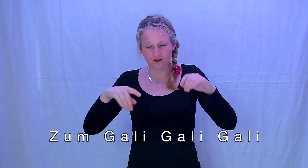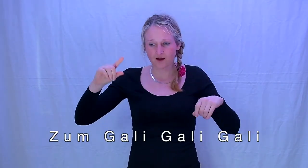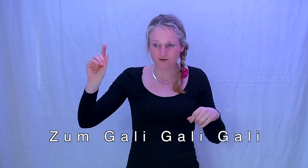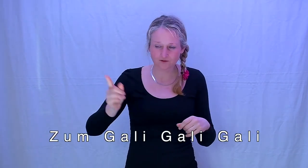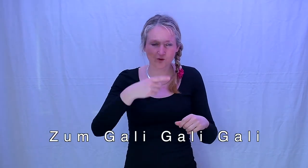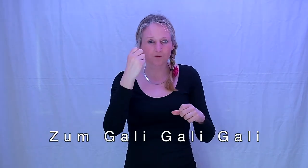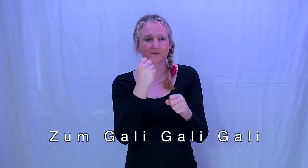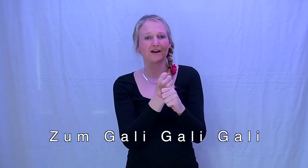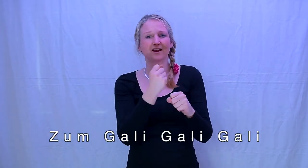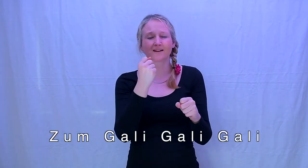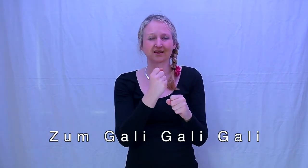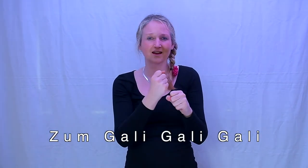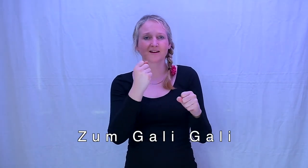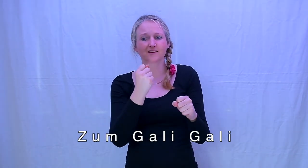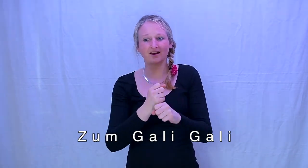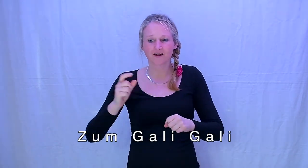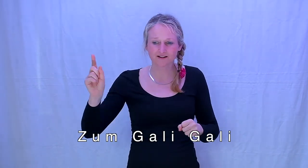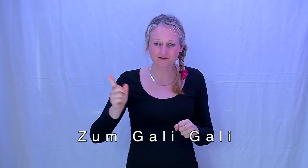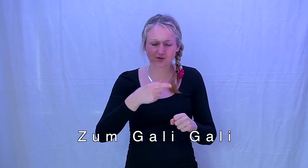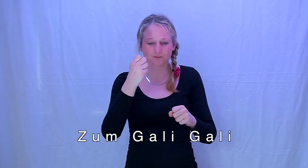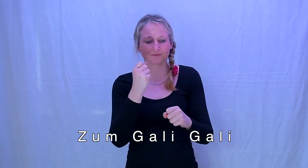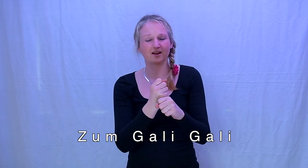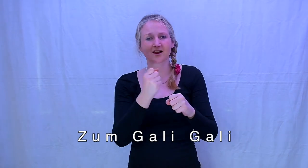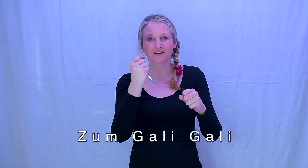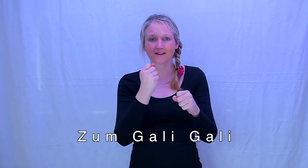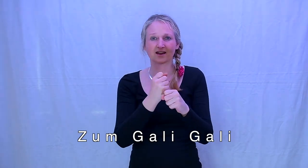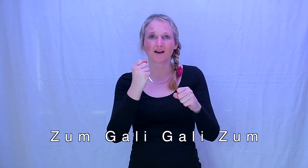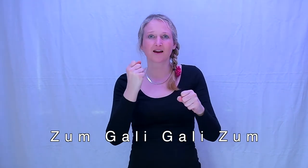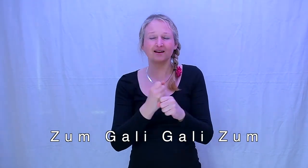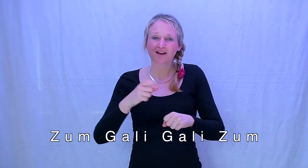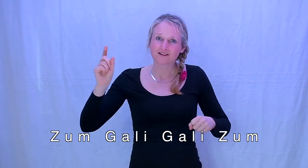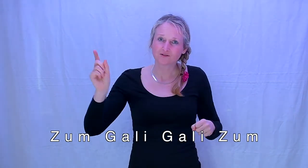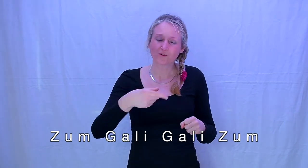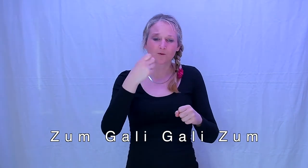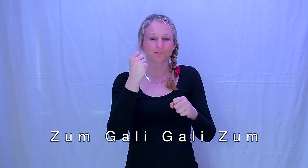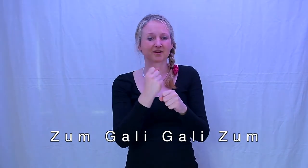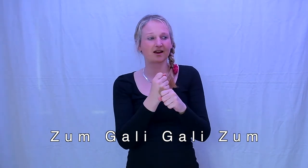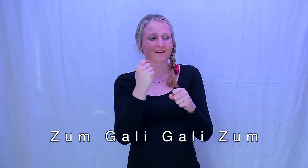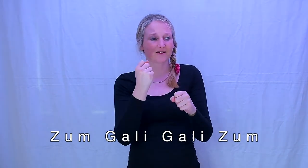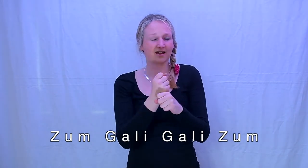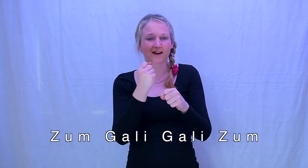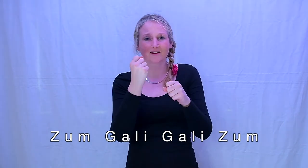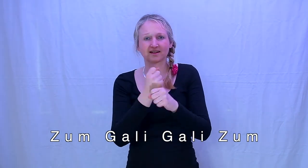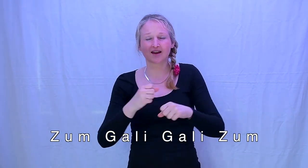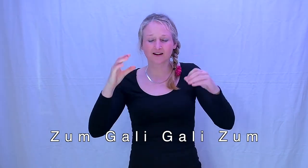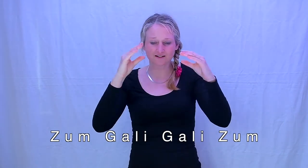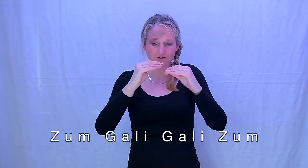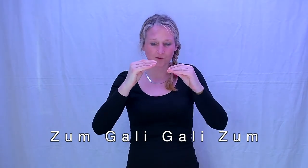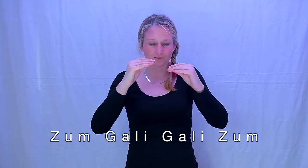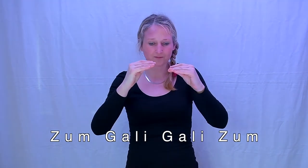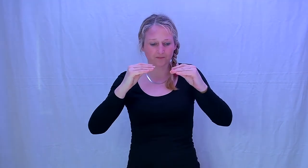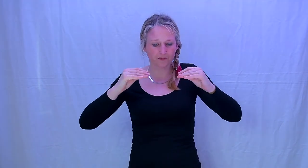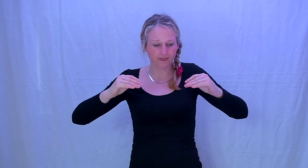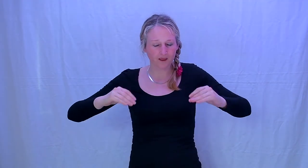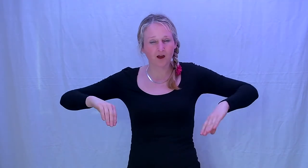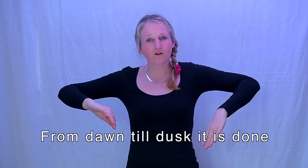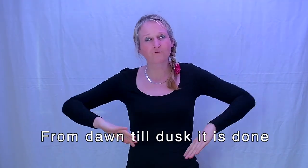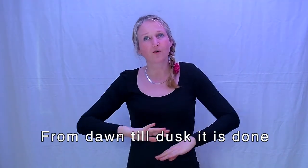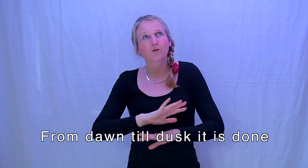Zum, gally, gally, gally, zum, gally, gally Zum, gally, gally, gally, zum From